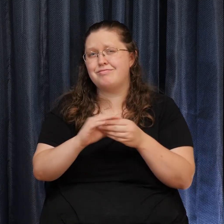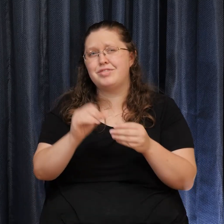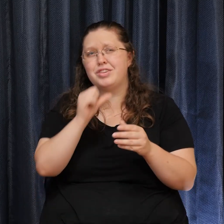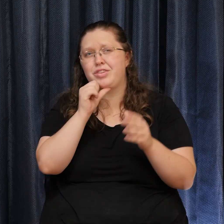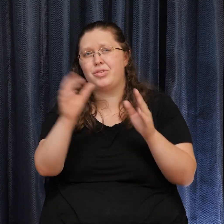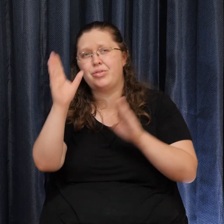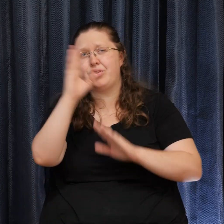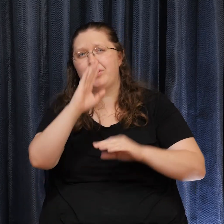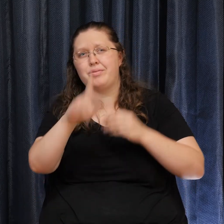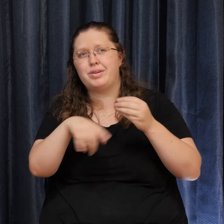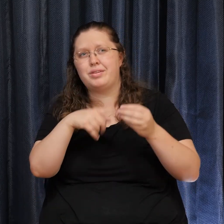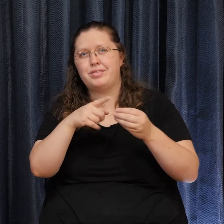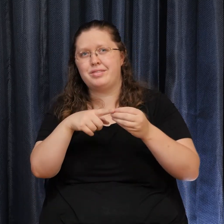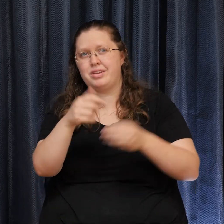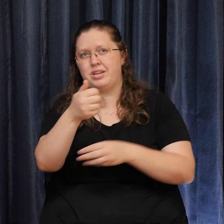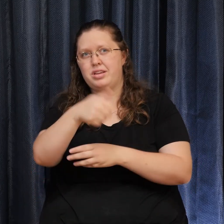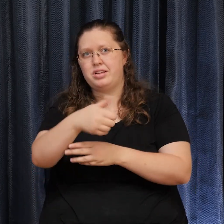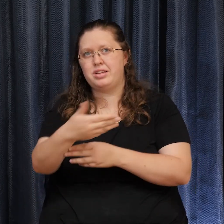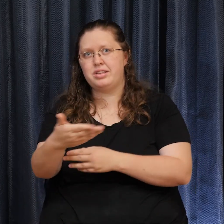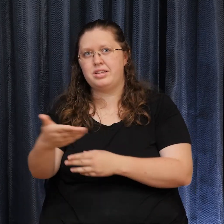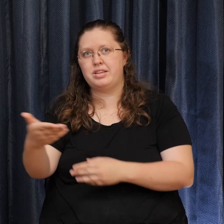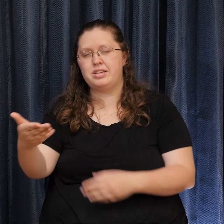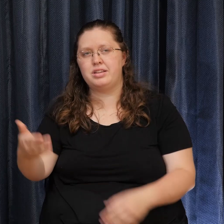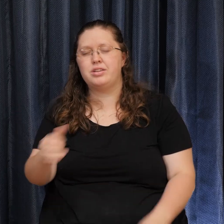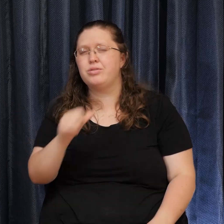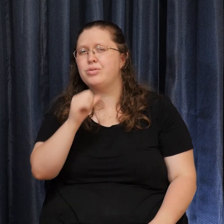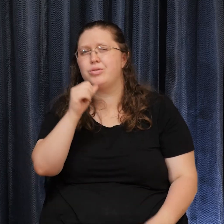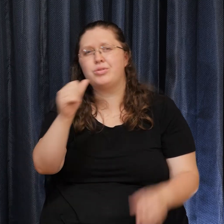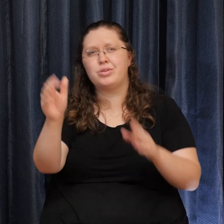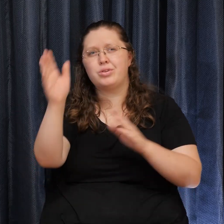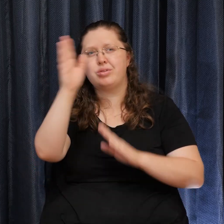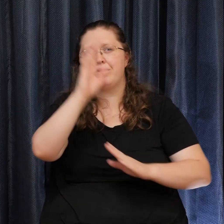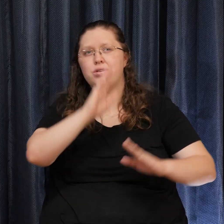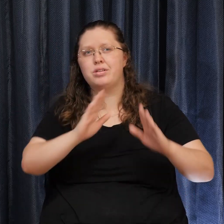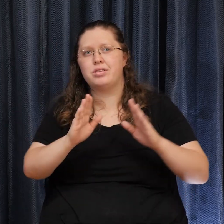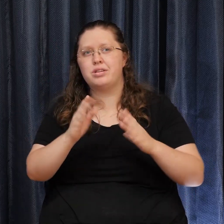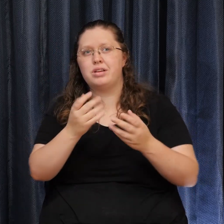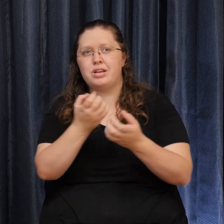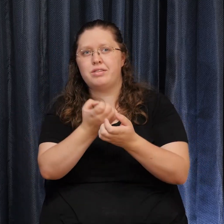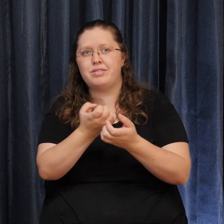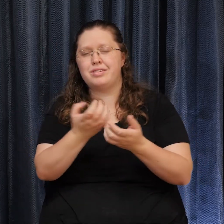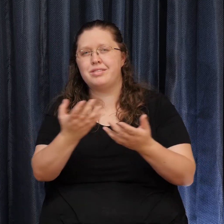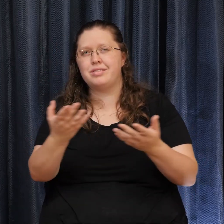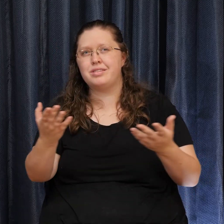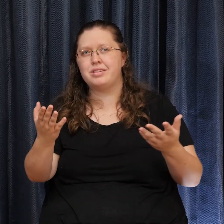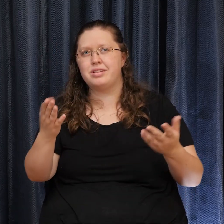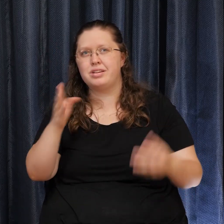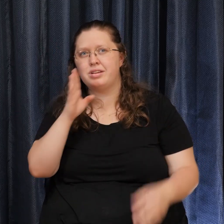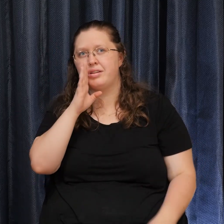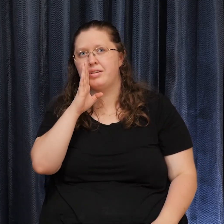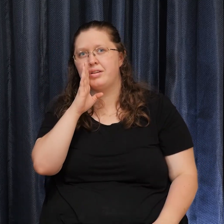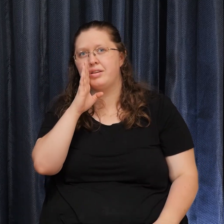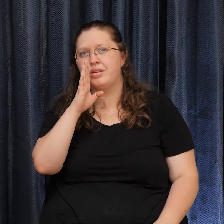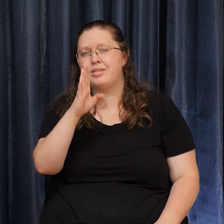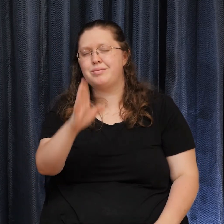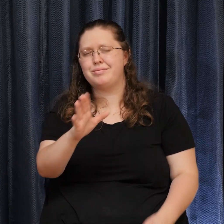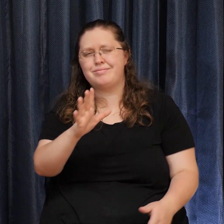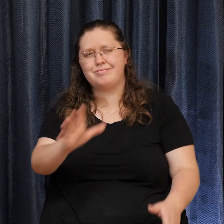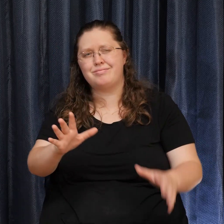About a thing Don't you worry Now Every little thing Is gonna be alright